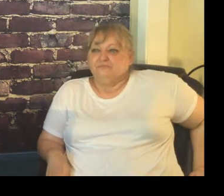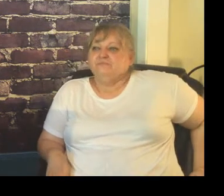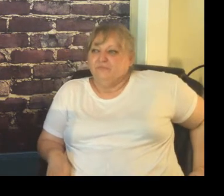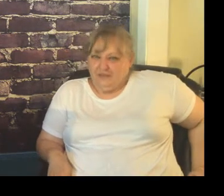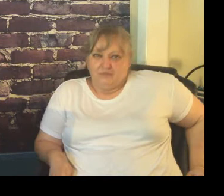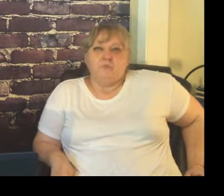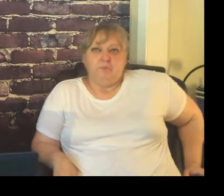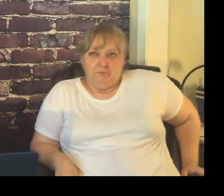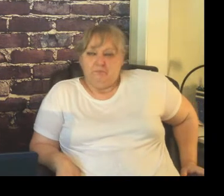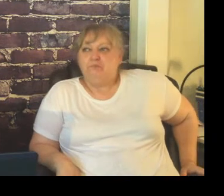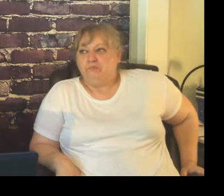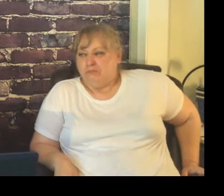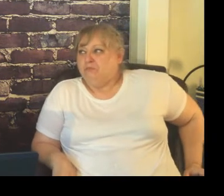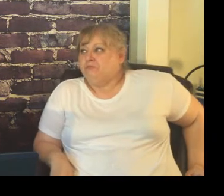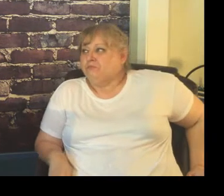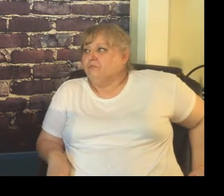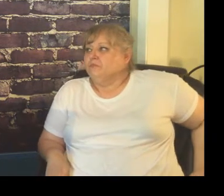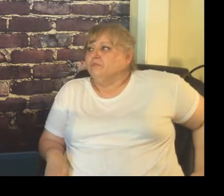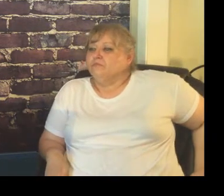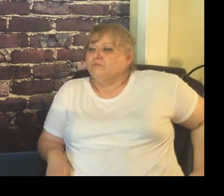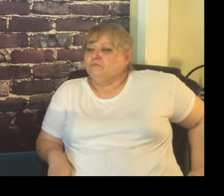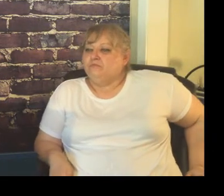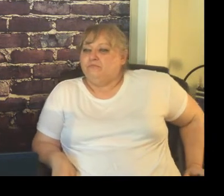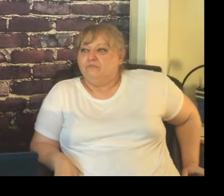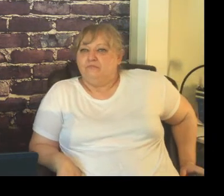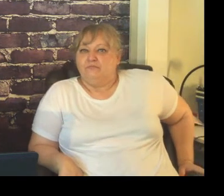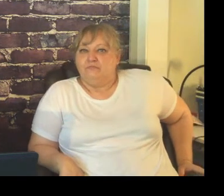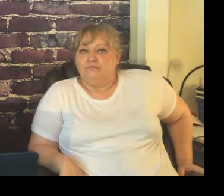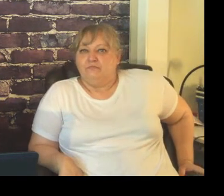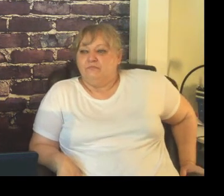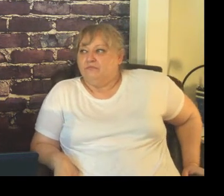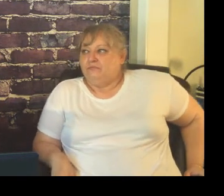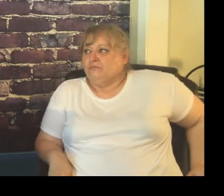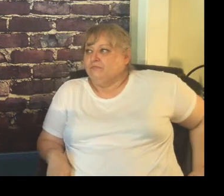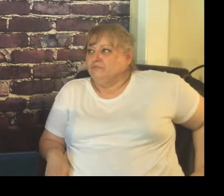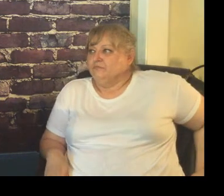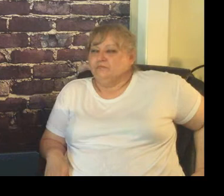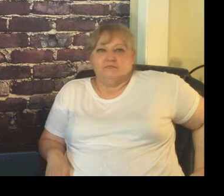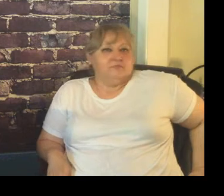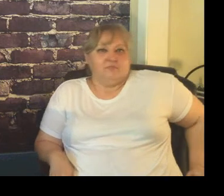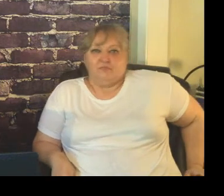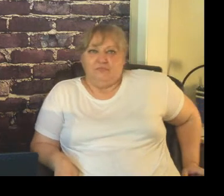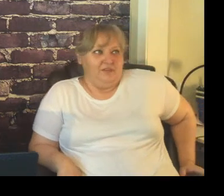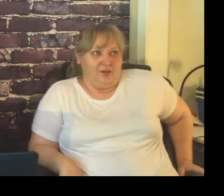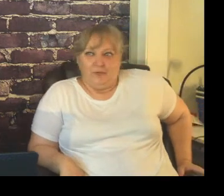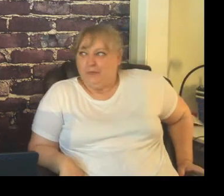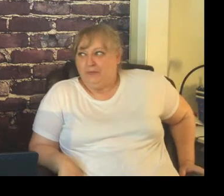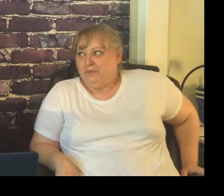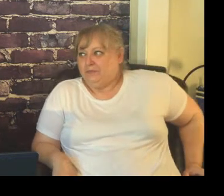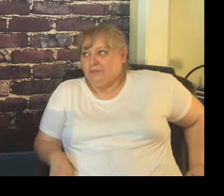add a little more and repeat and repeat and repeat so make sure that you understand Rome was not building a day and neither was your